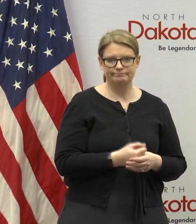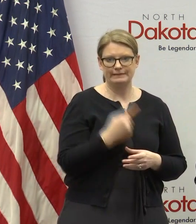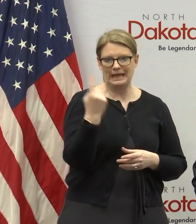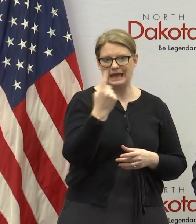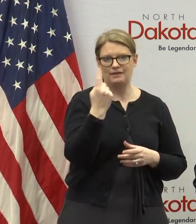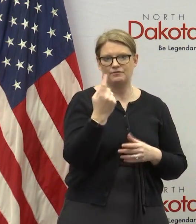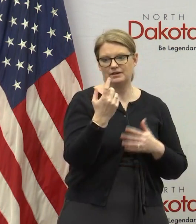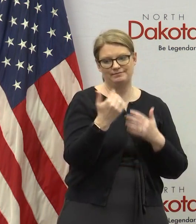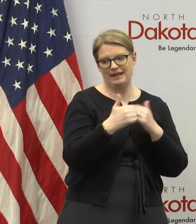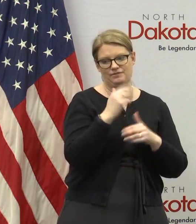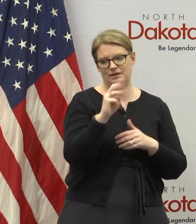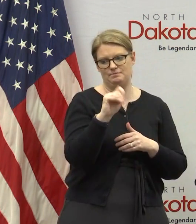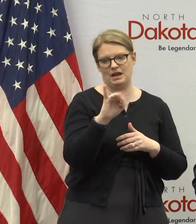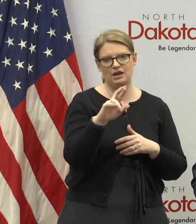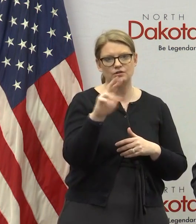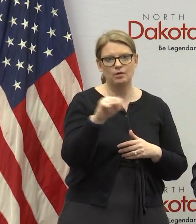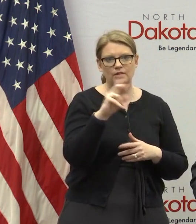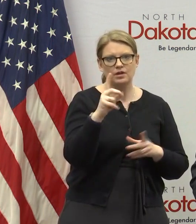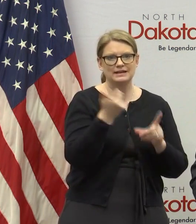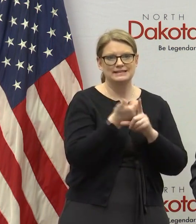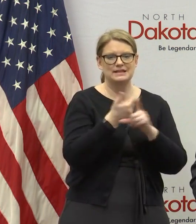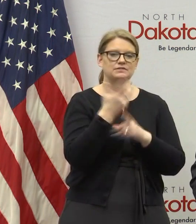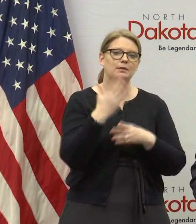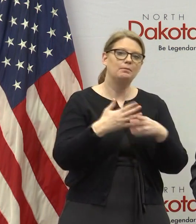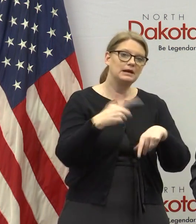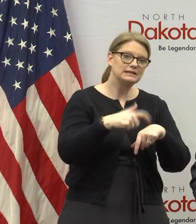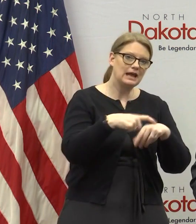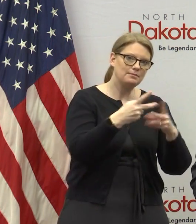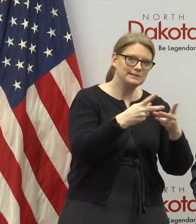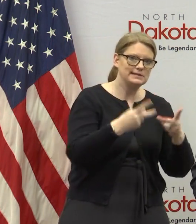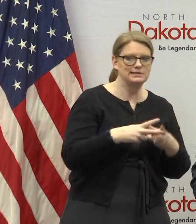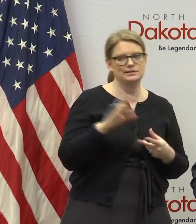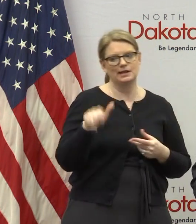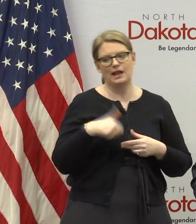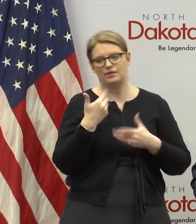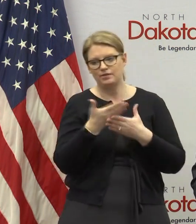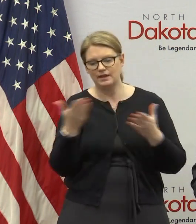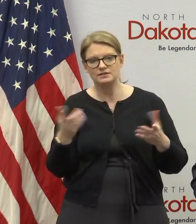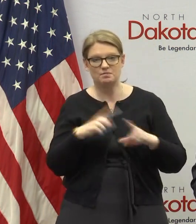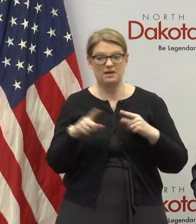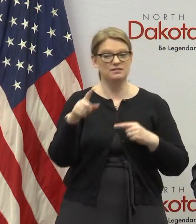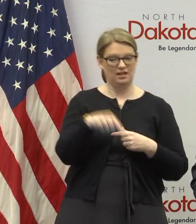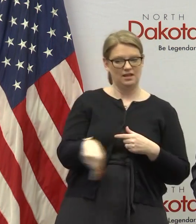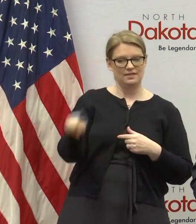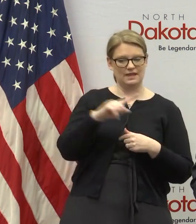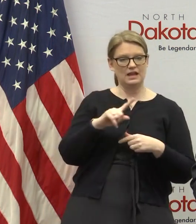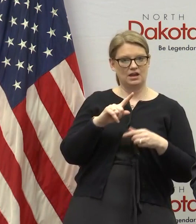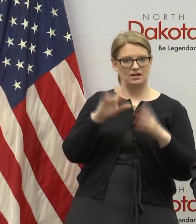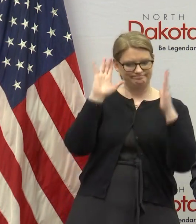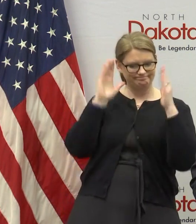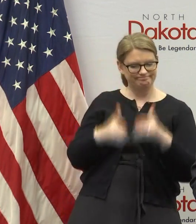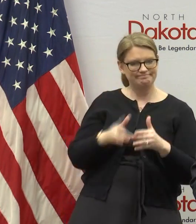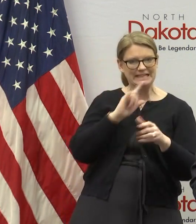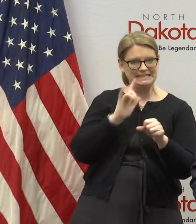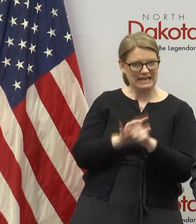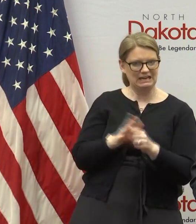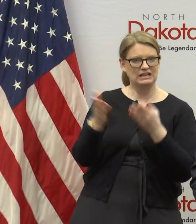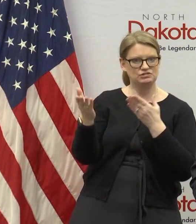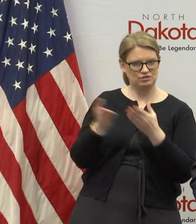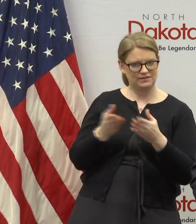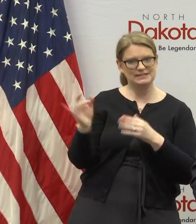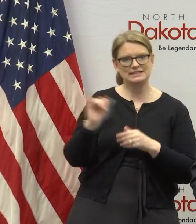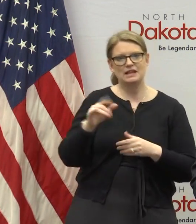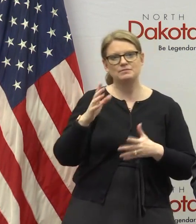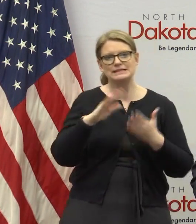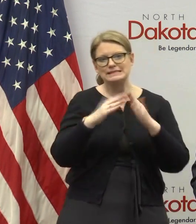mayor in north dakota is a part-time part-time position they've all got other things they're doing their dedicated dedicated servants as are all of their city